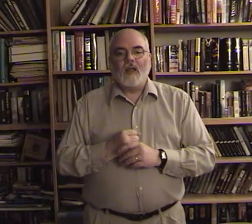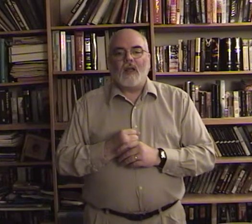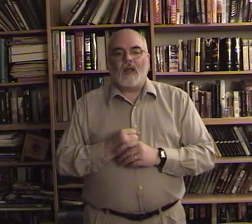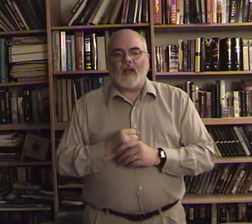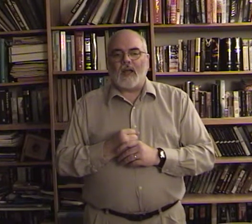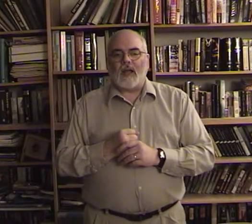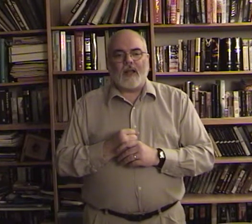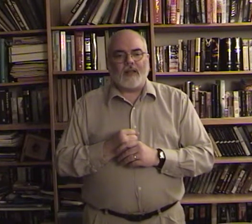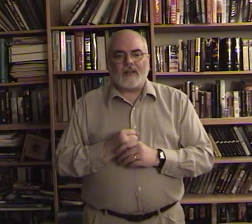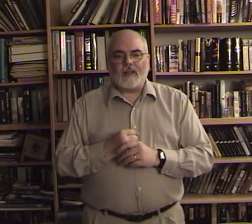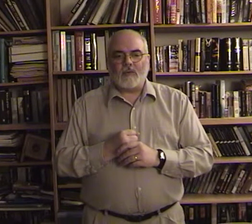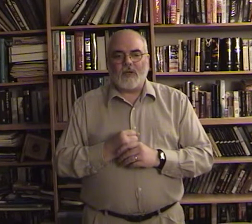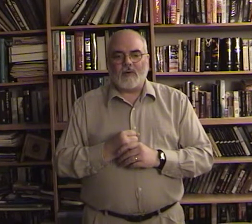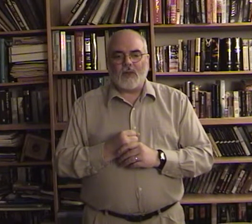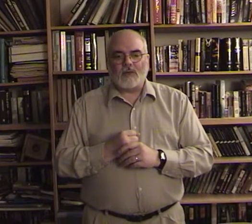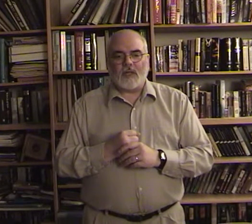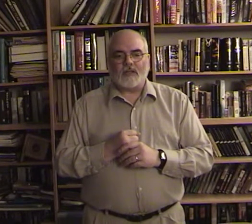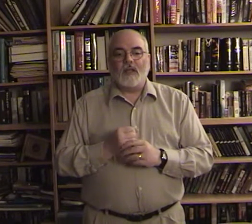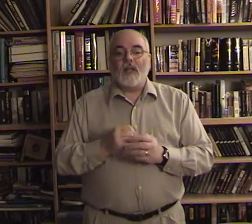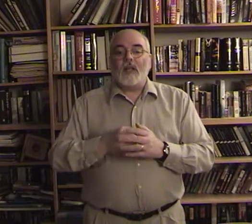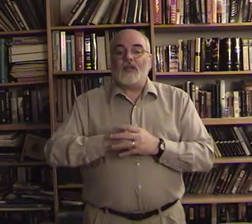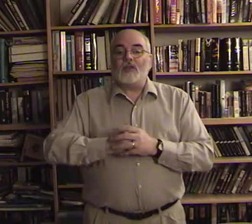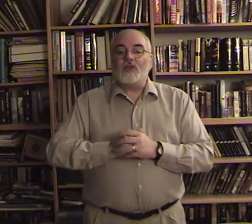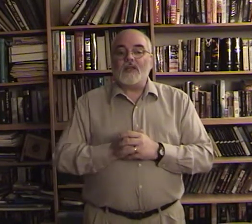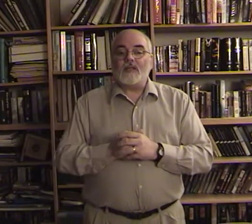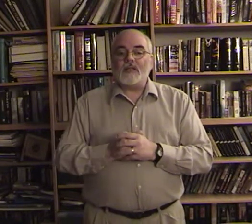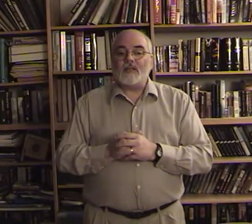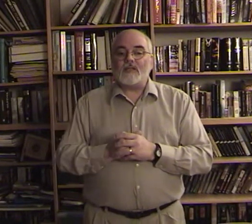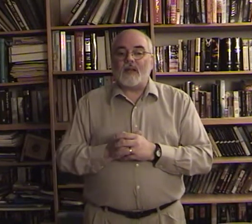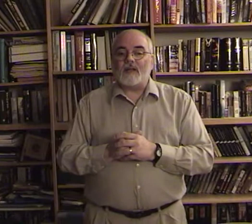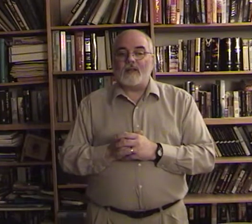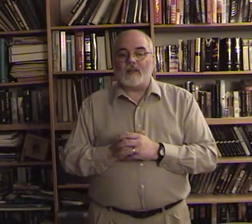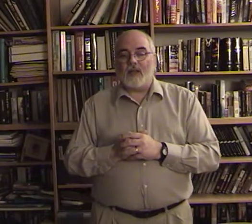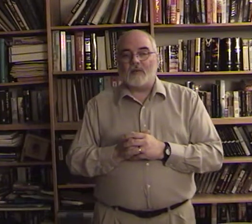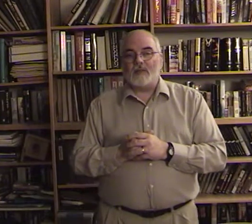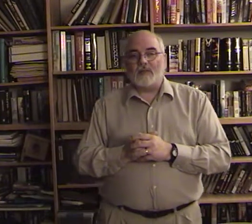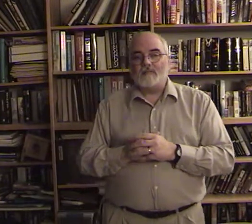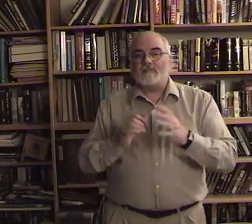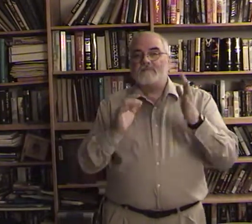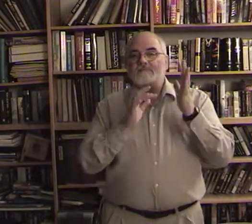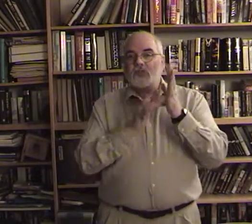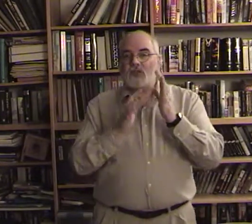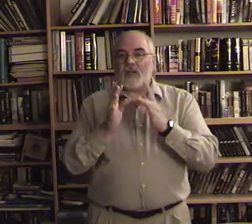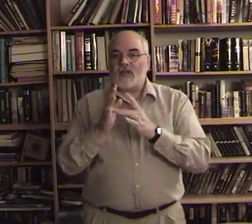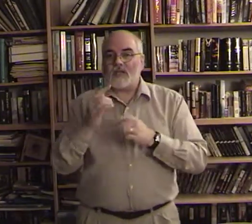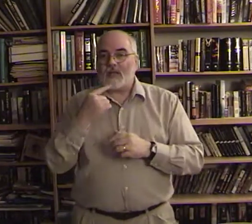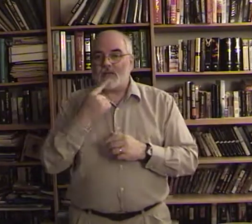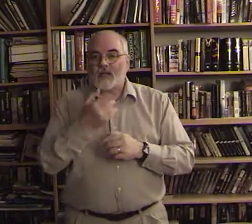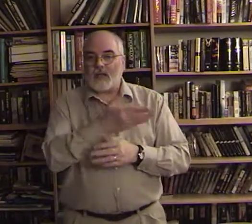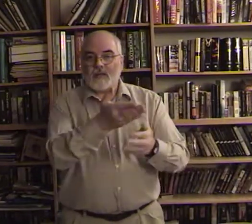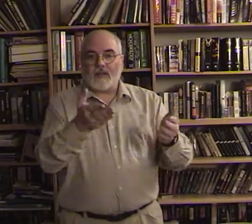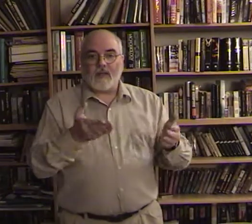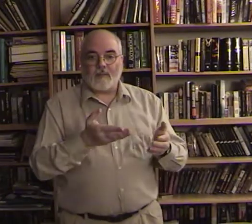i think we covered all those signs jesus said to them jesus said to them